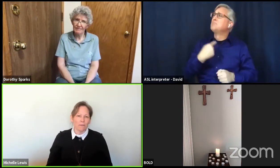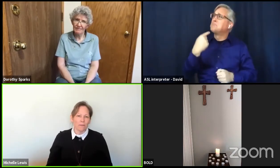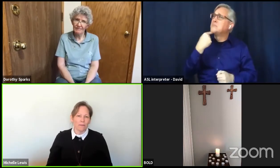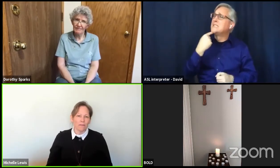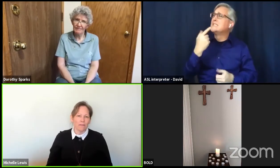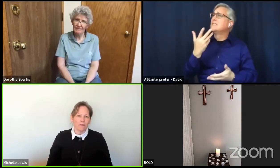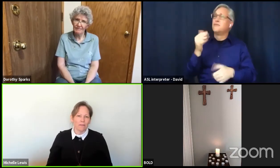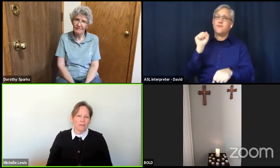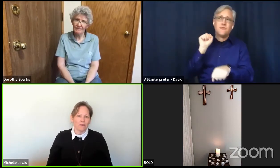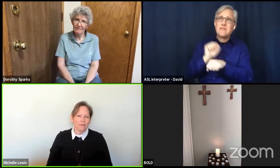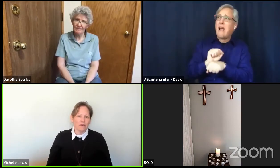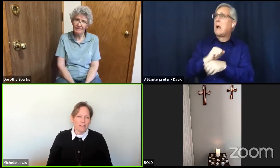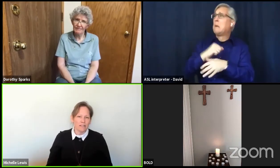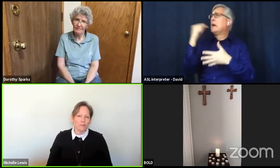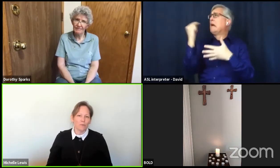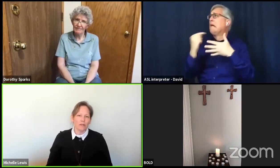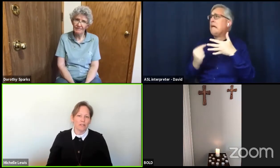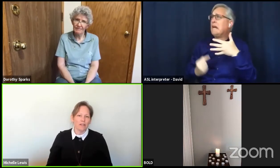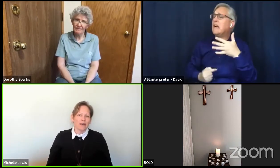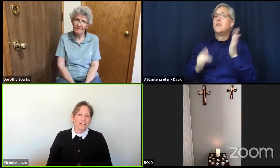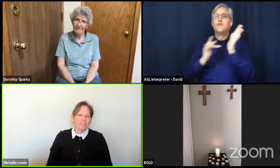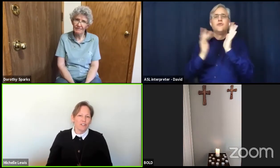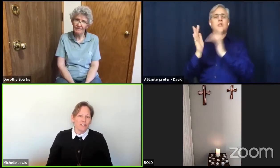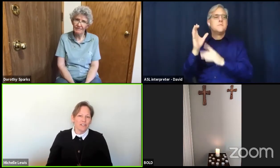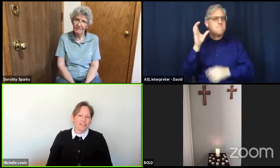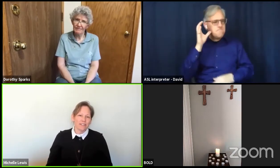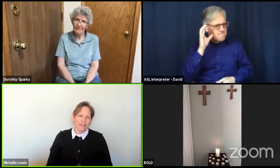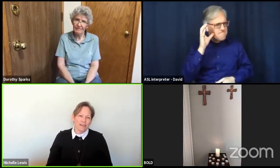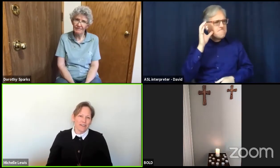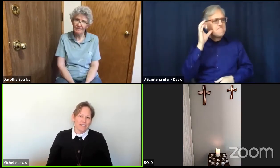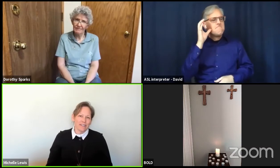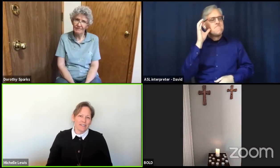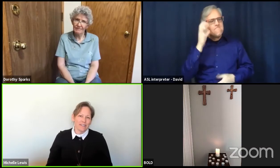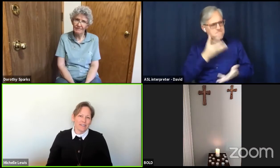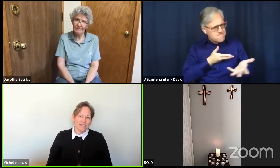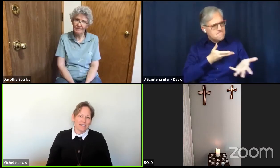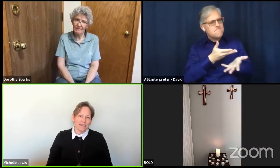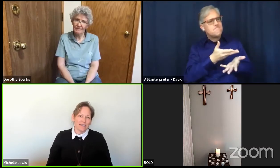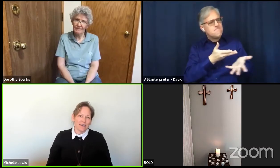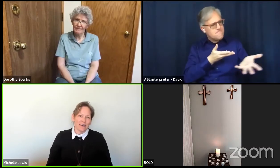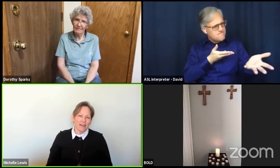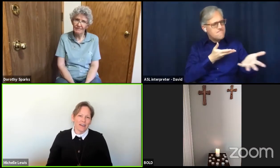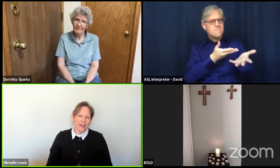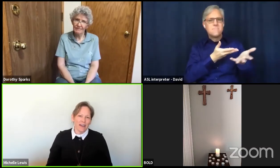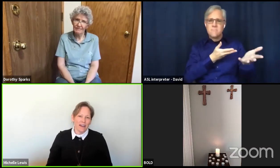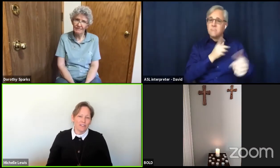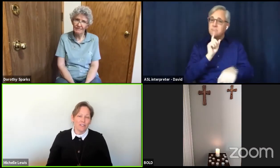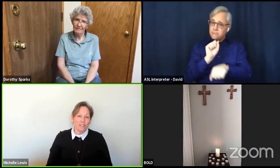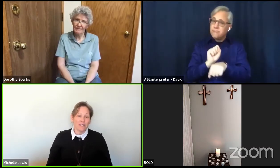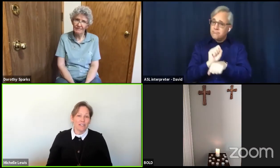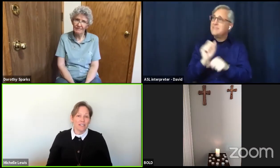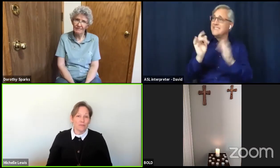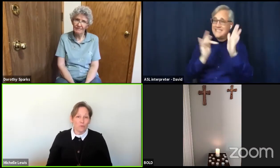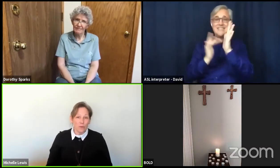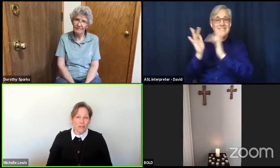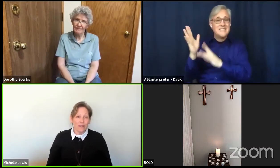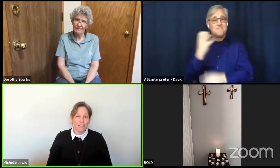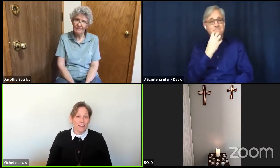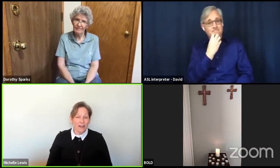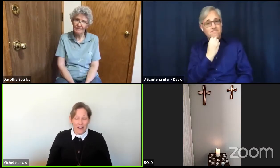This is what Jesus does. And Jesus is with us.